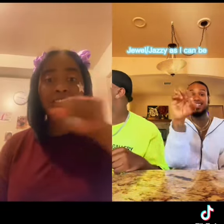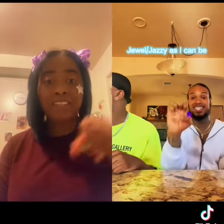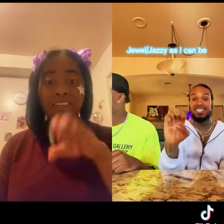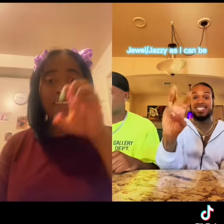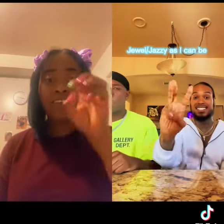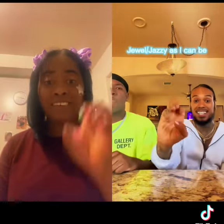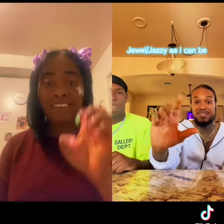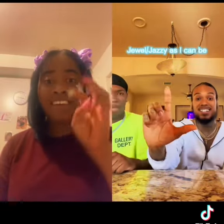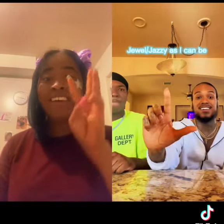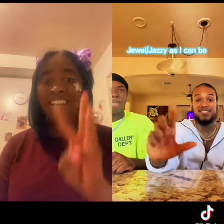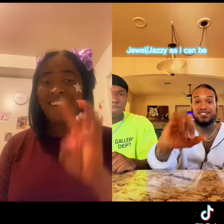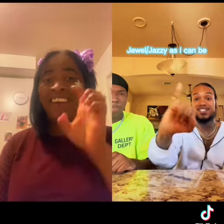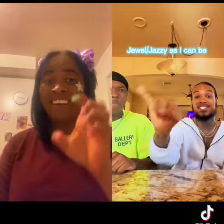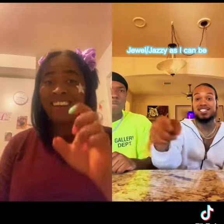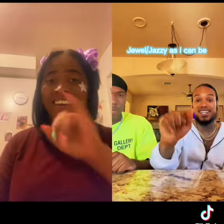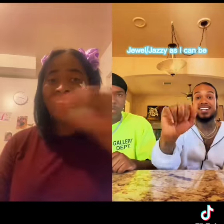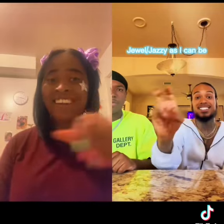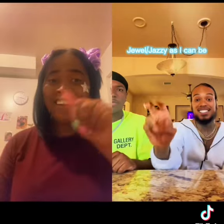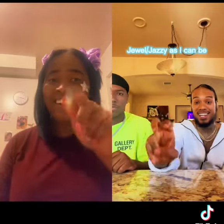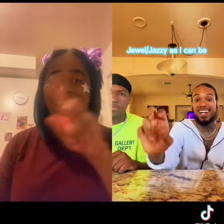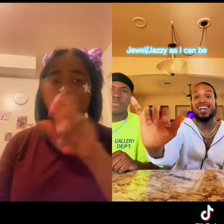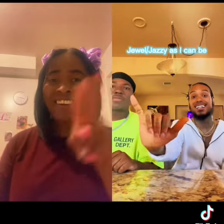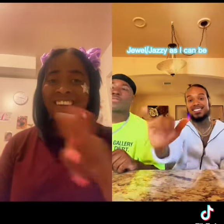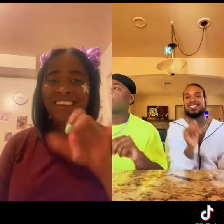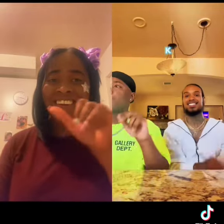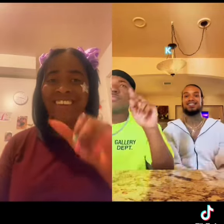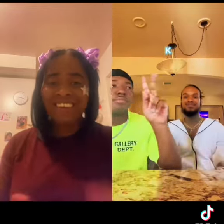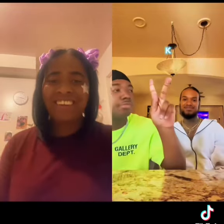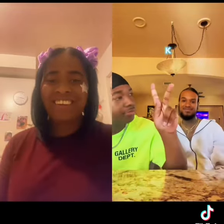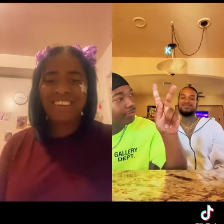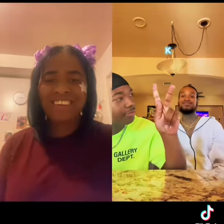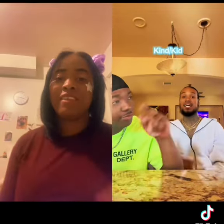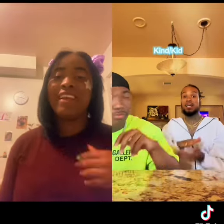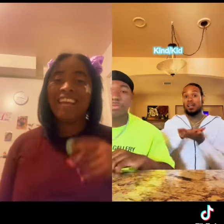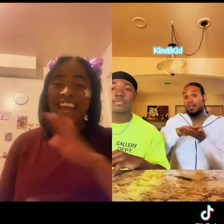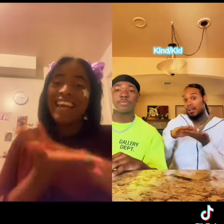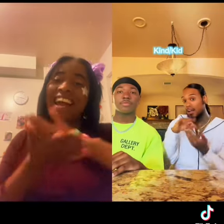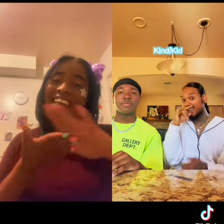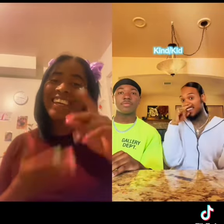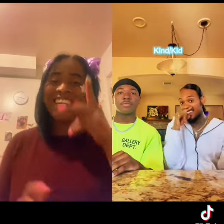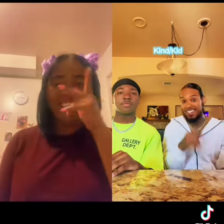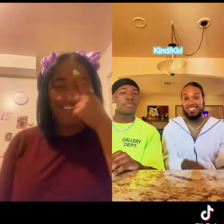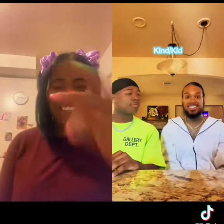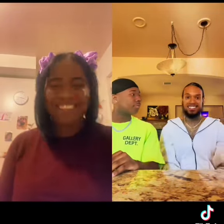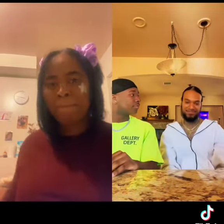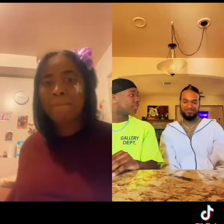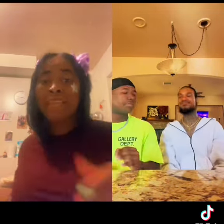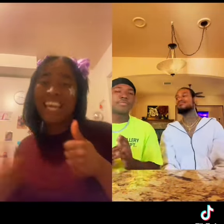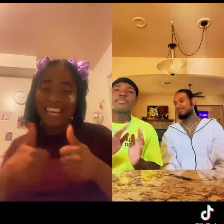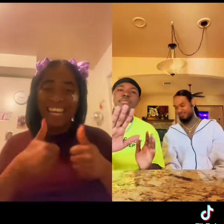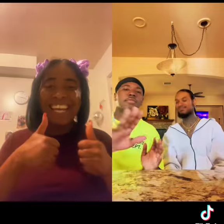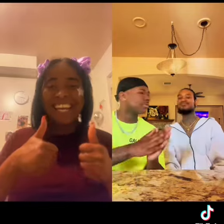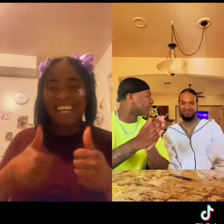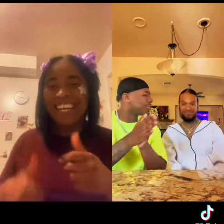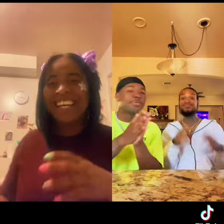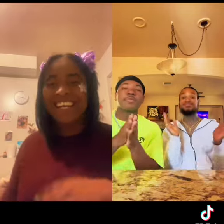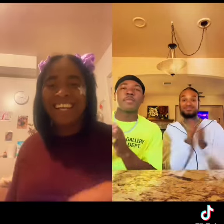jewel Jazzy as I can be K. A kind kid Oh, yeah, that's me